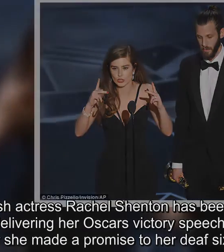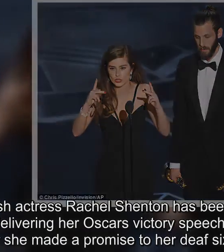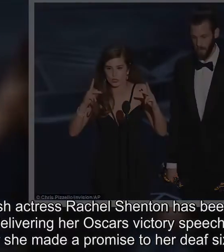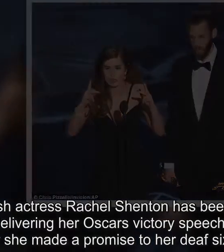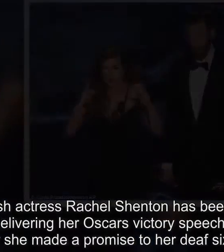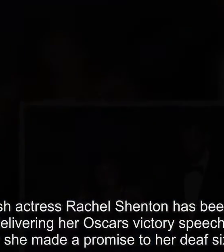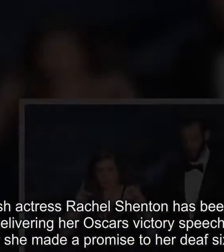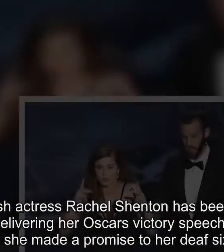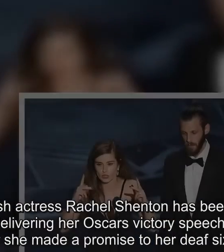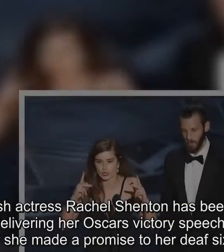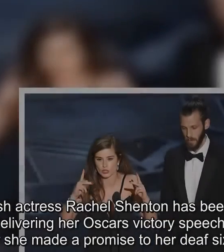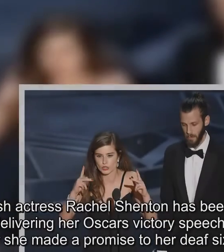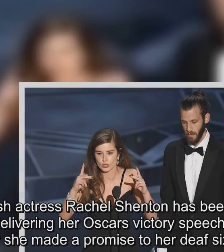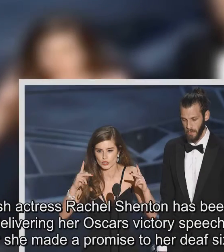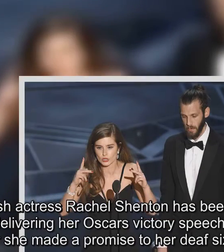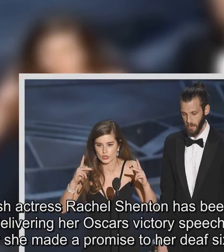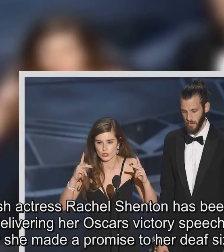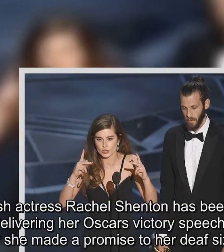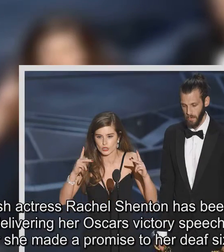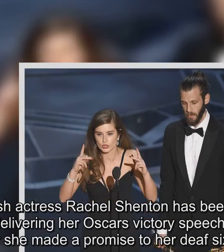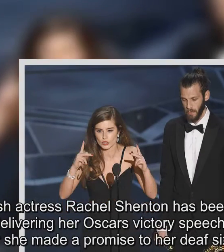to her deaf six-year-old co-star.